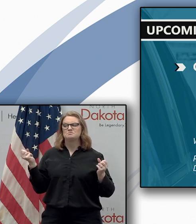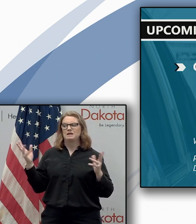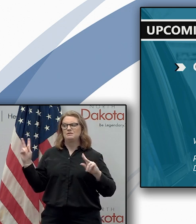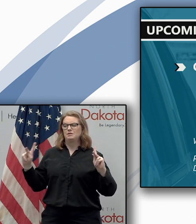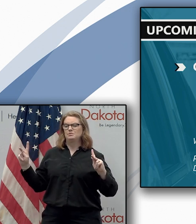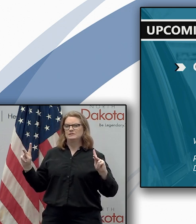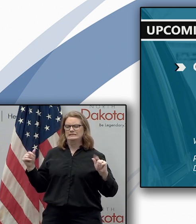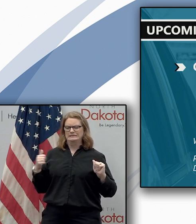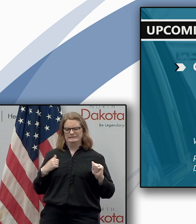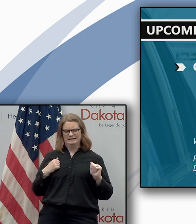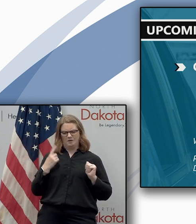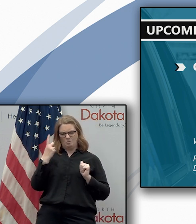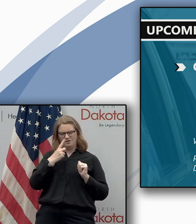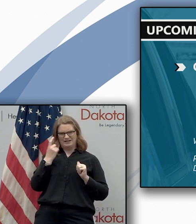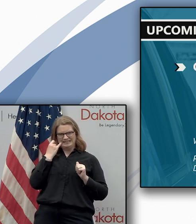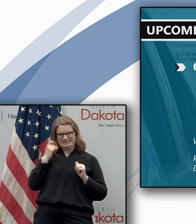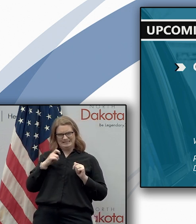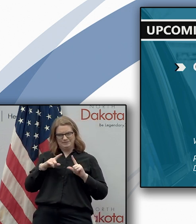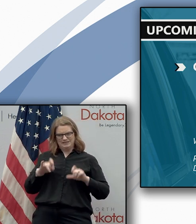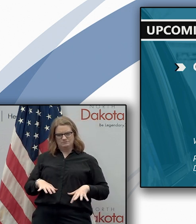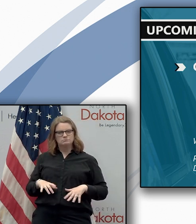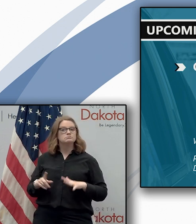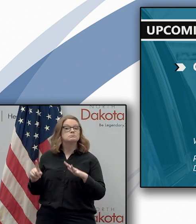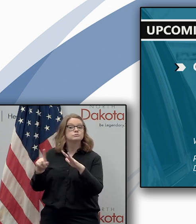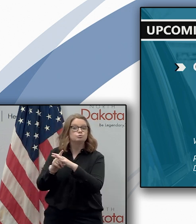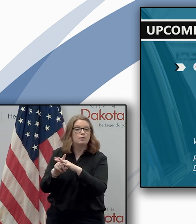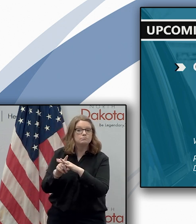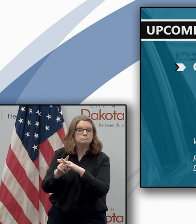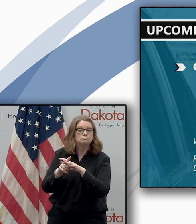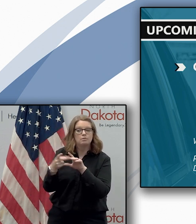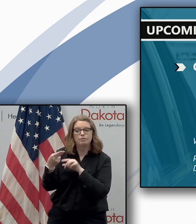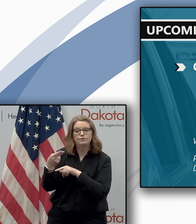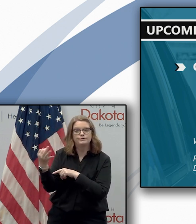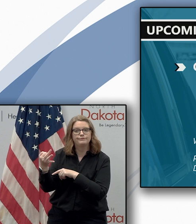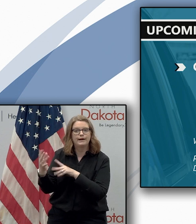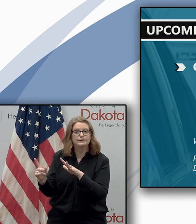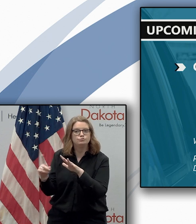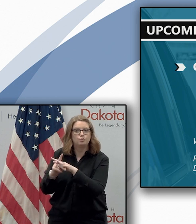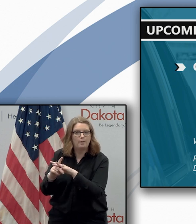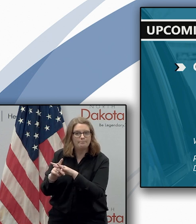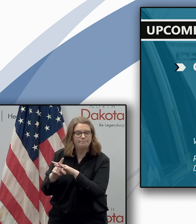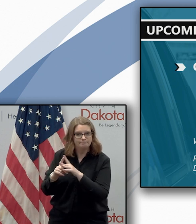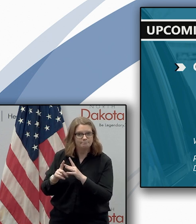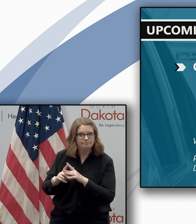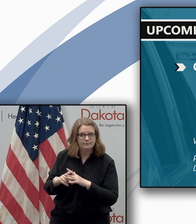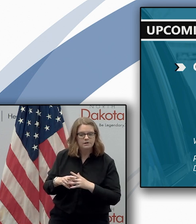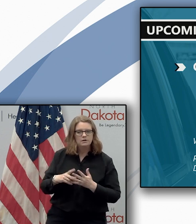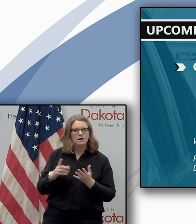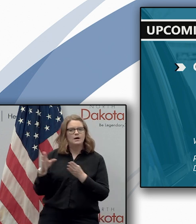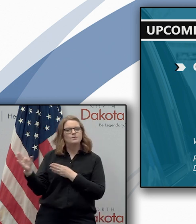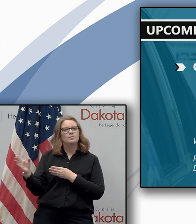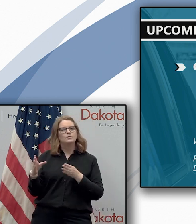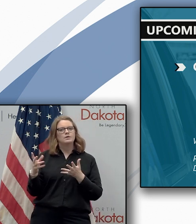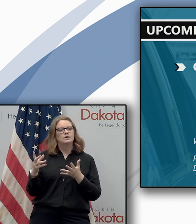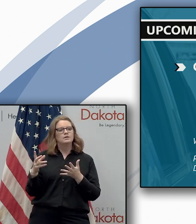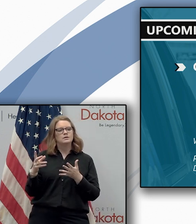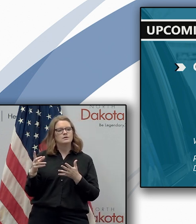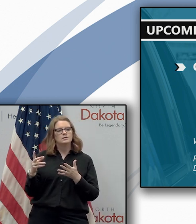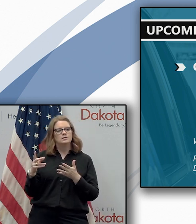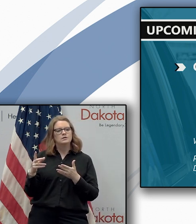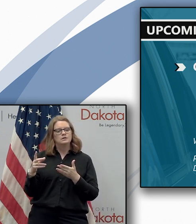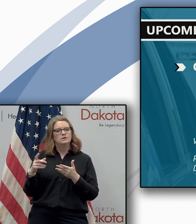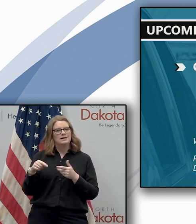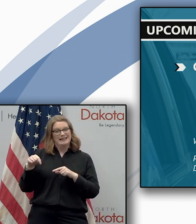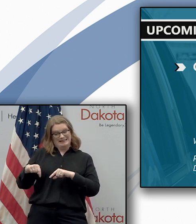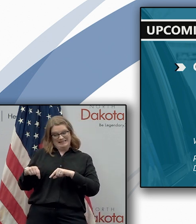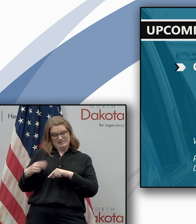to be tested uh you just just show up uh on those two days uh we're planning uh similar and again we're planning to do